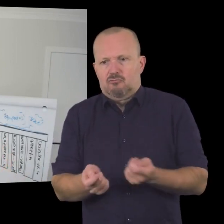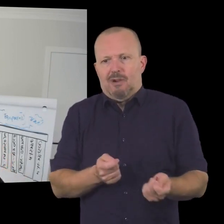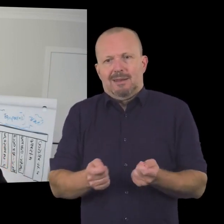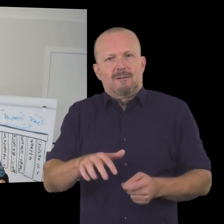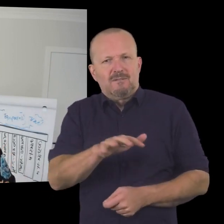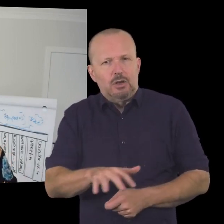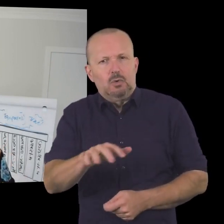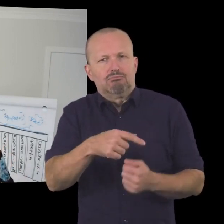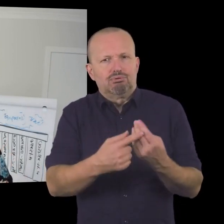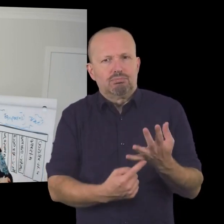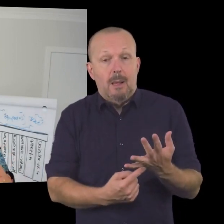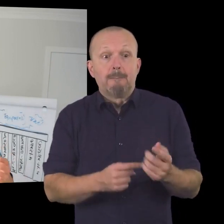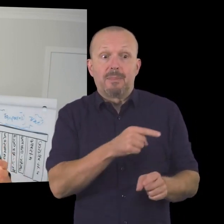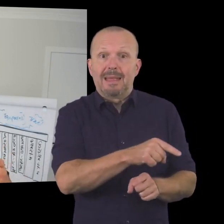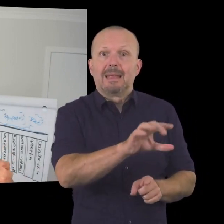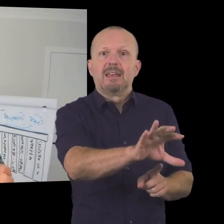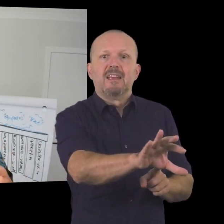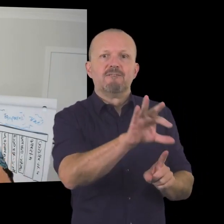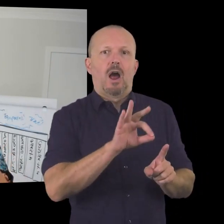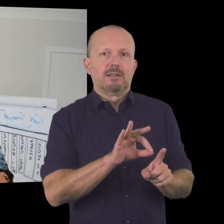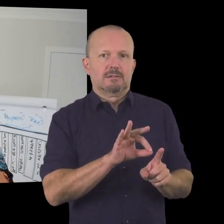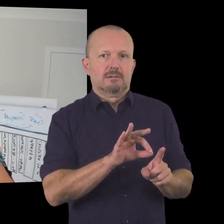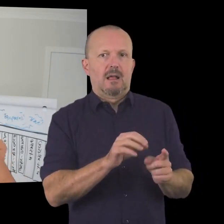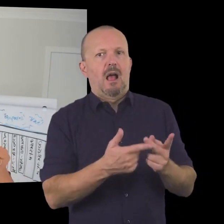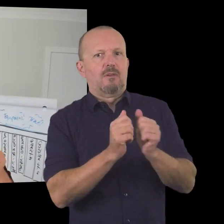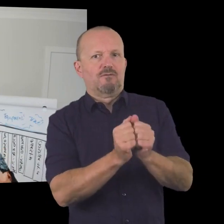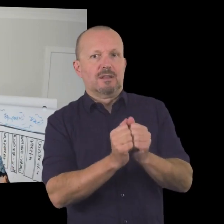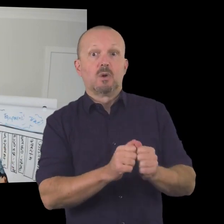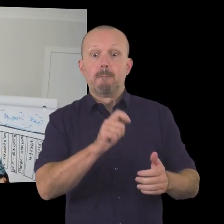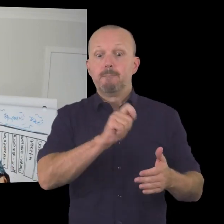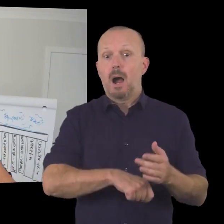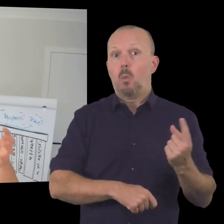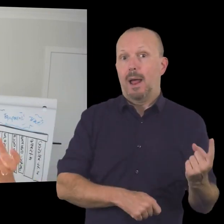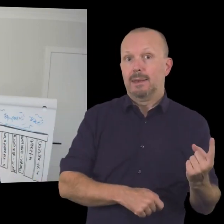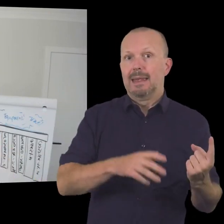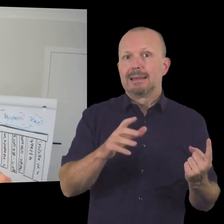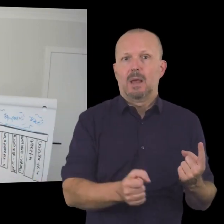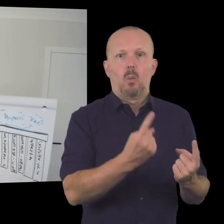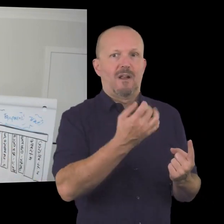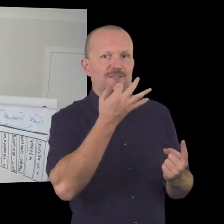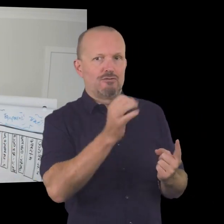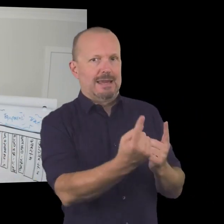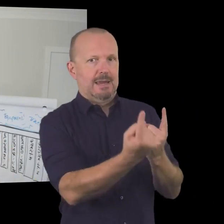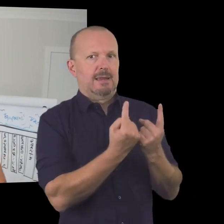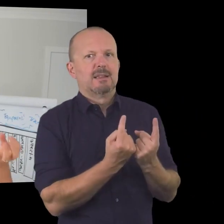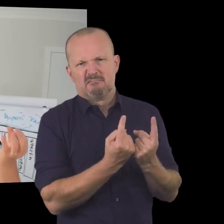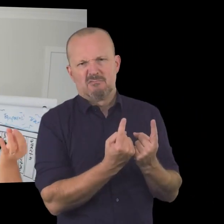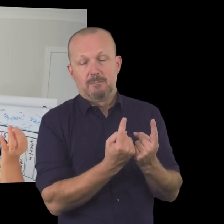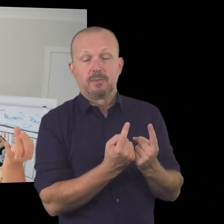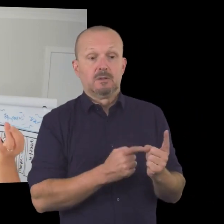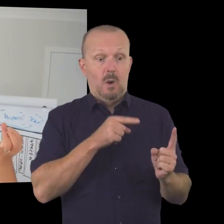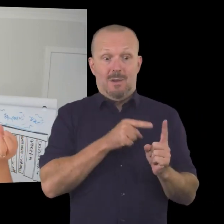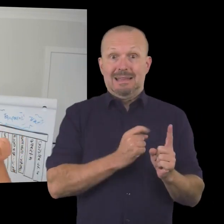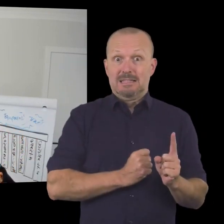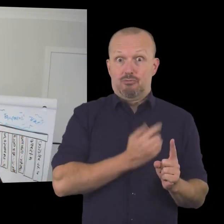the cost of of creating the event uh and then they could also invite a friend to come along so it was a buy one get one free kind of offer so they could bring a